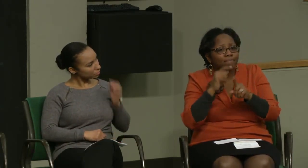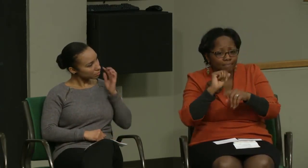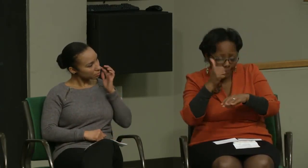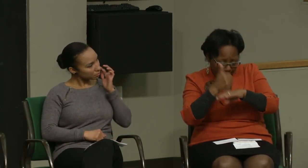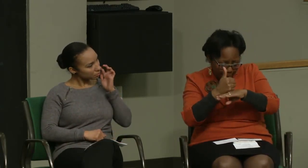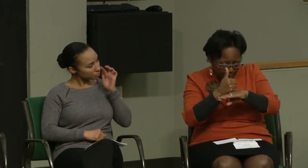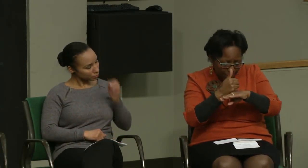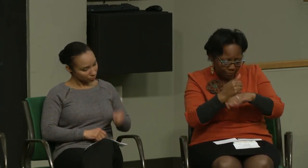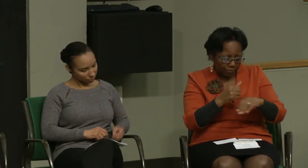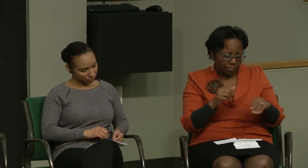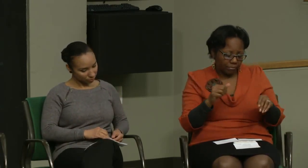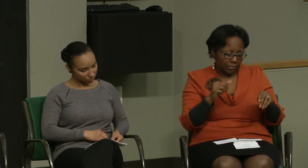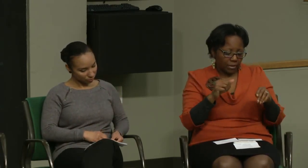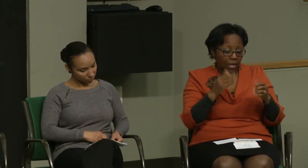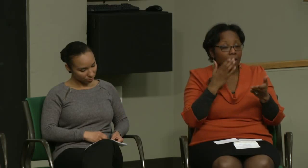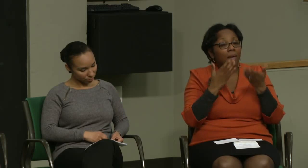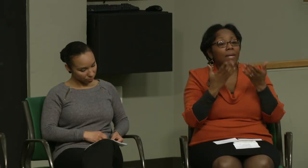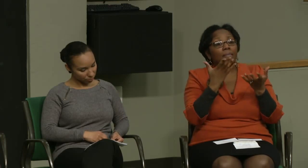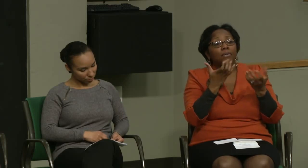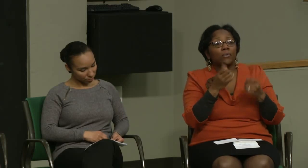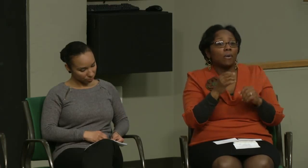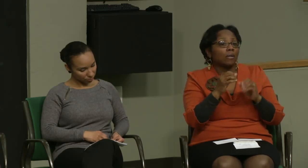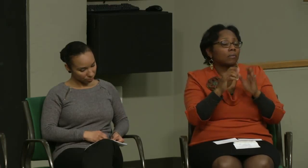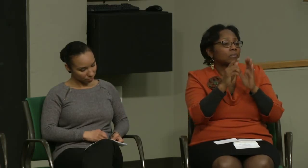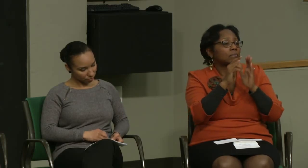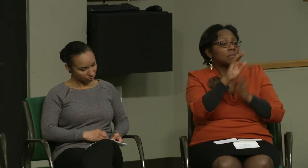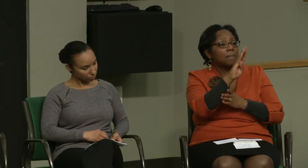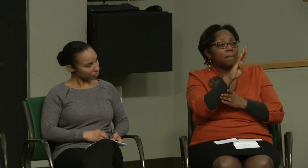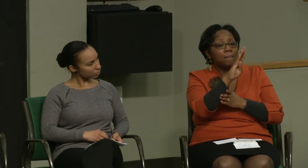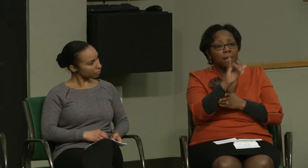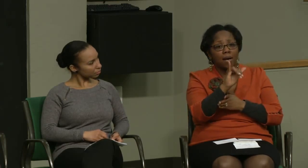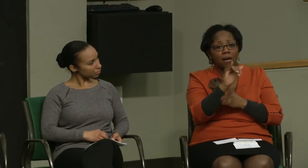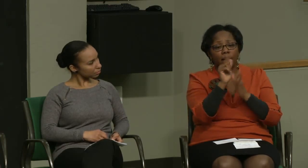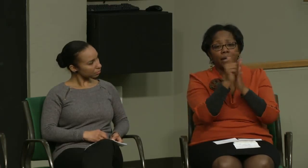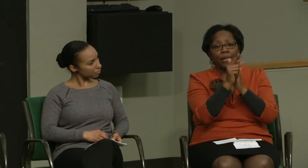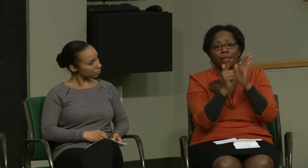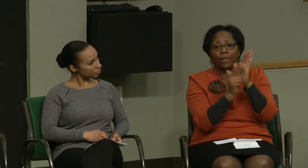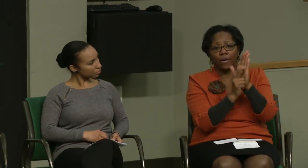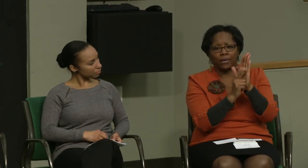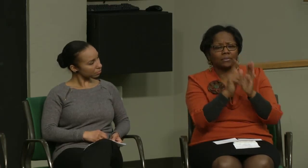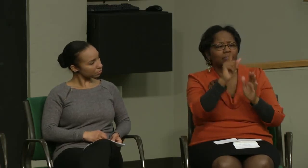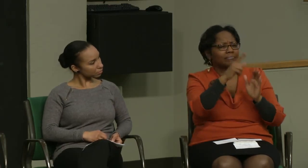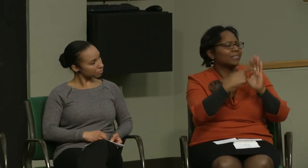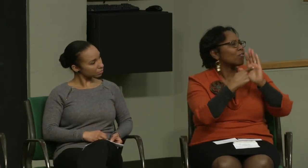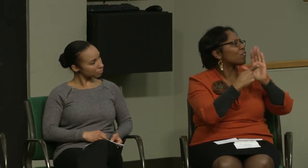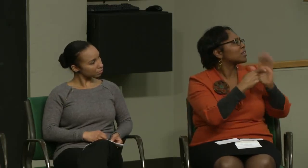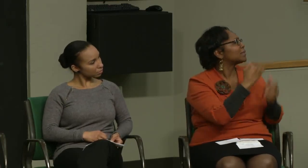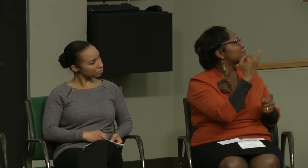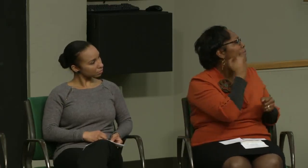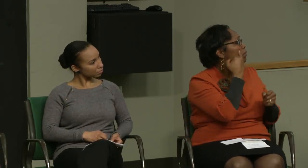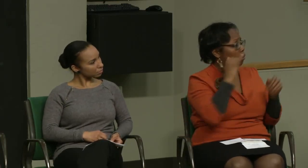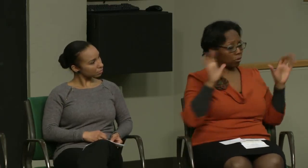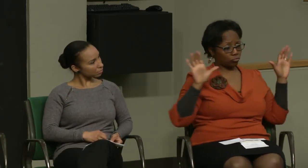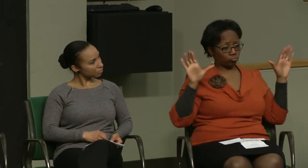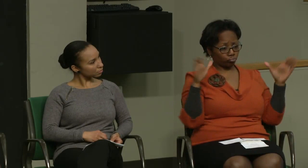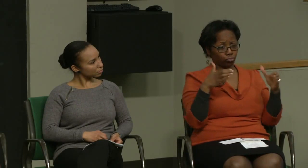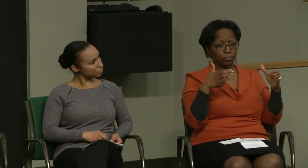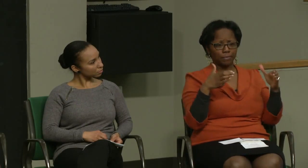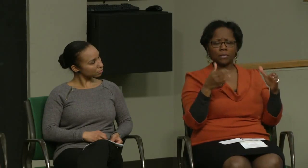you set up objectives with each other. And perhaps you also want to create bylaws for your mentoring group.